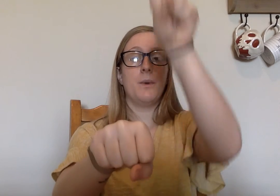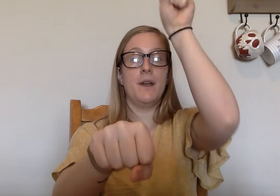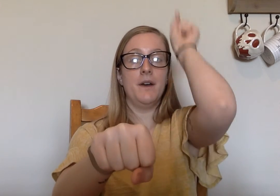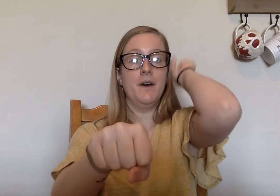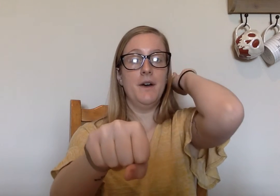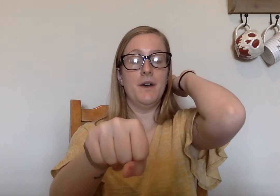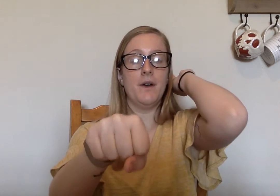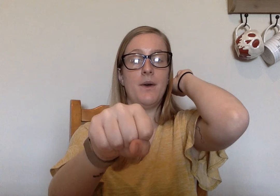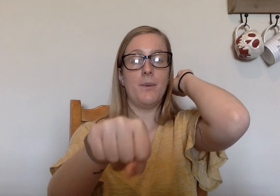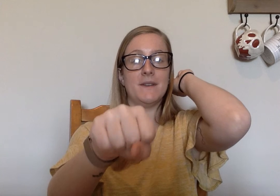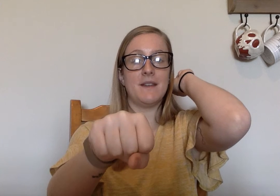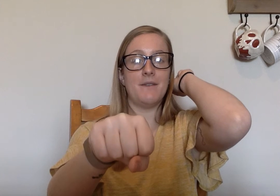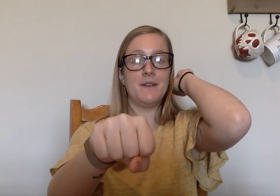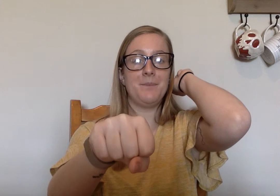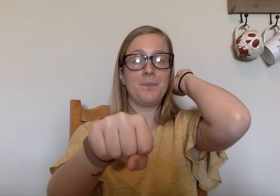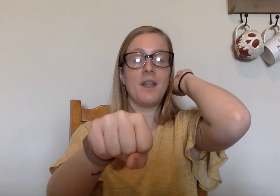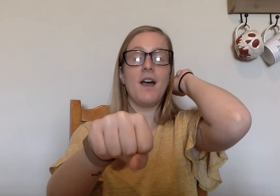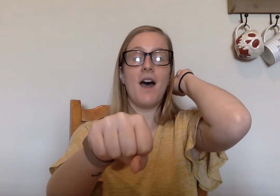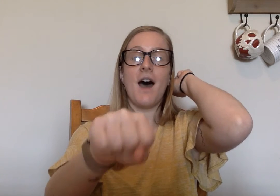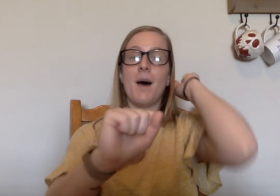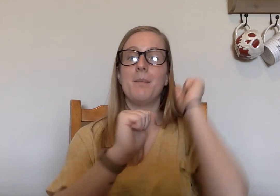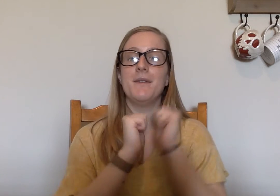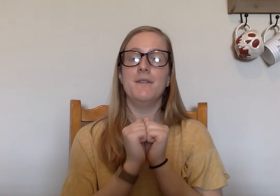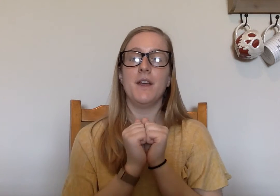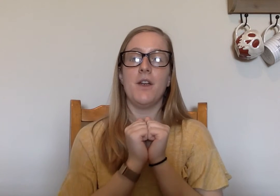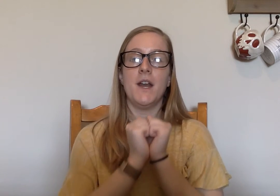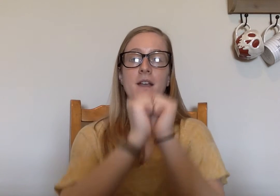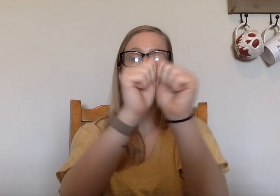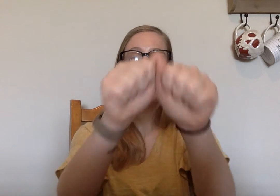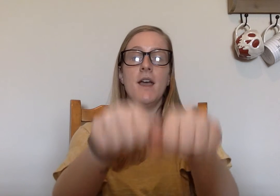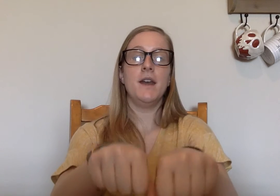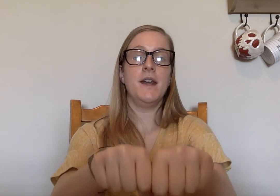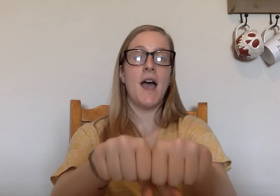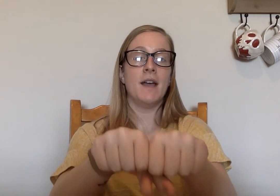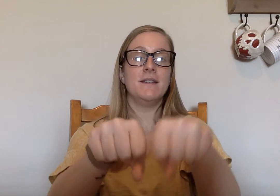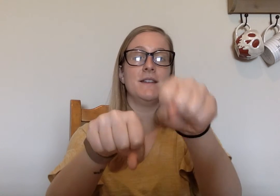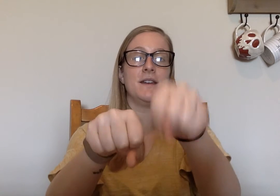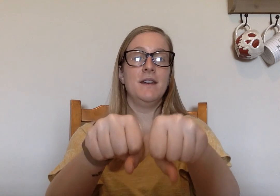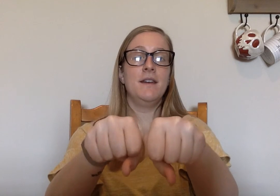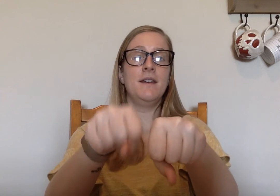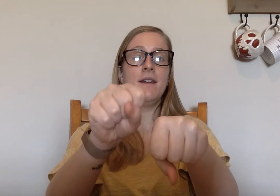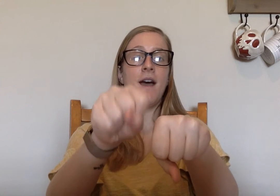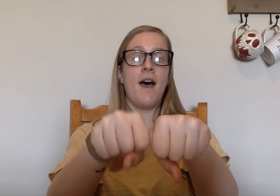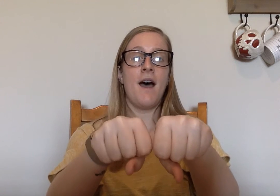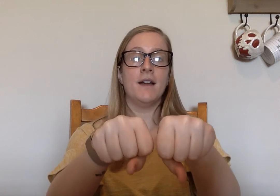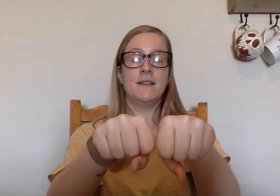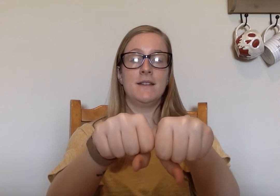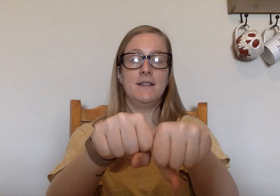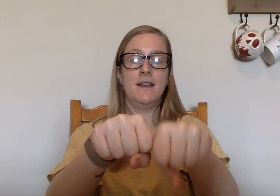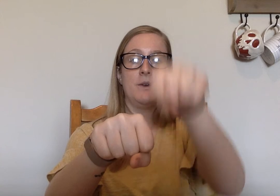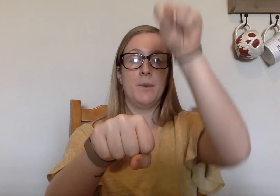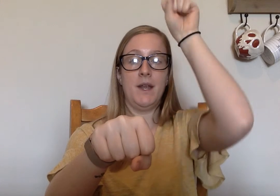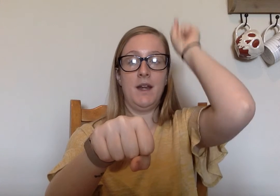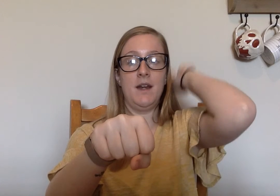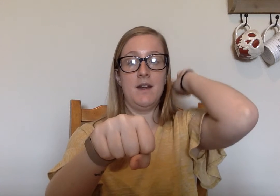away H. What's left? Op. Very nice. Not. N. Ot. Take away N.